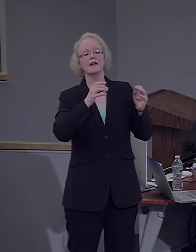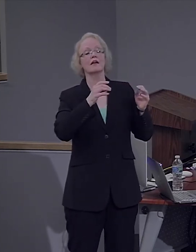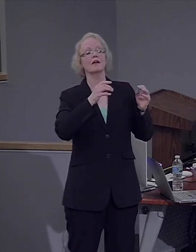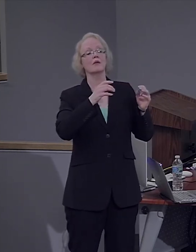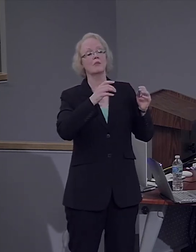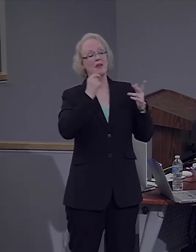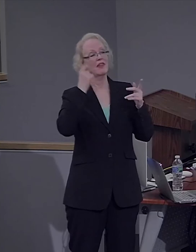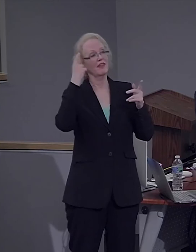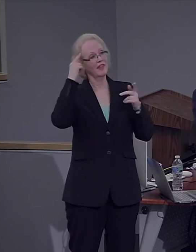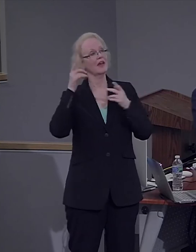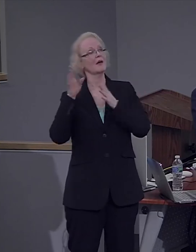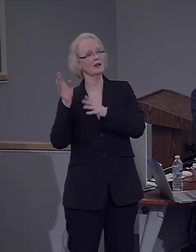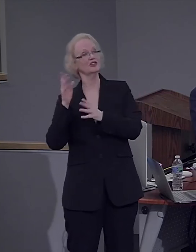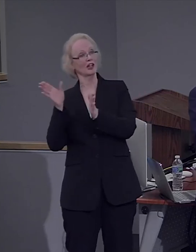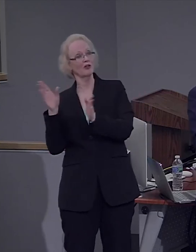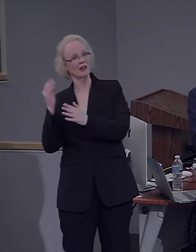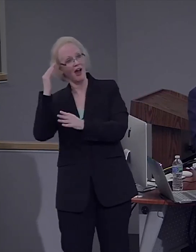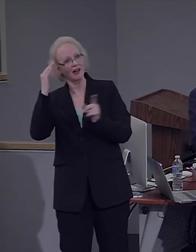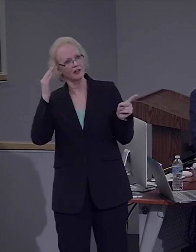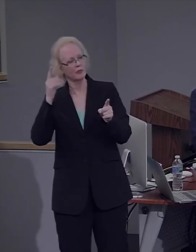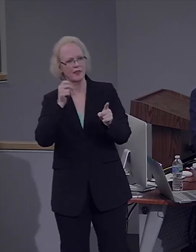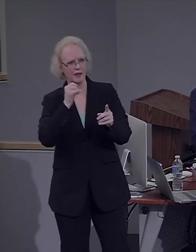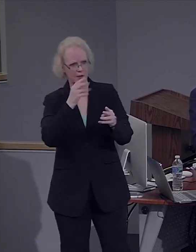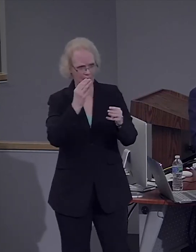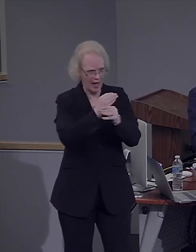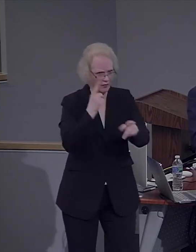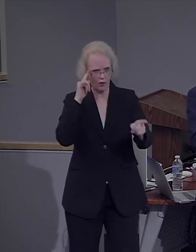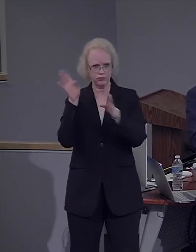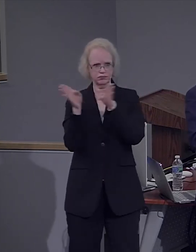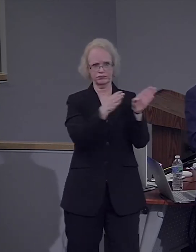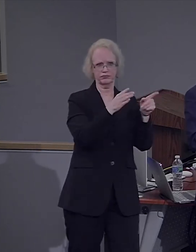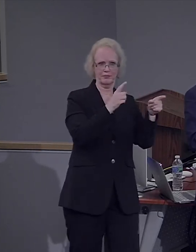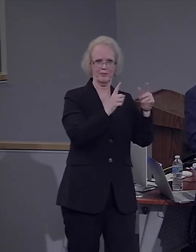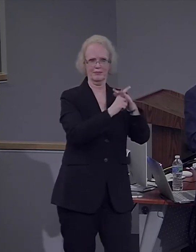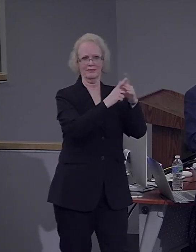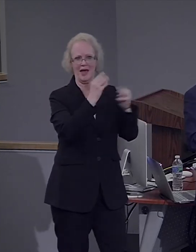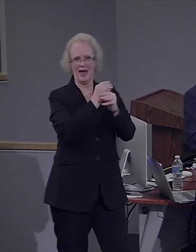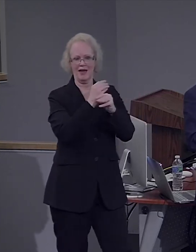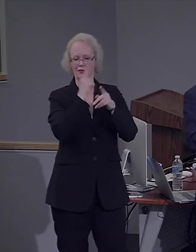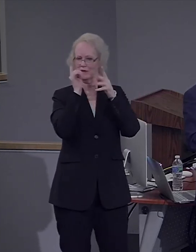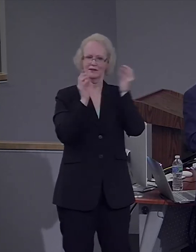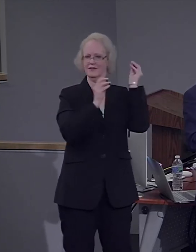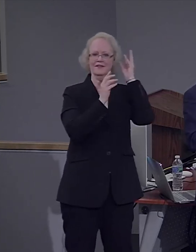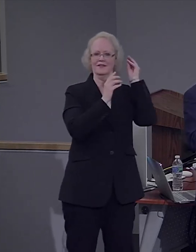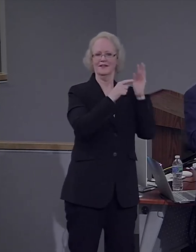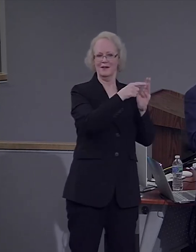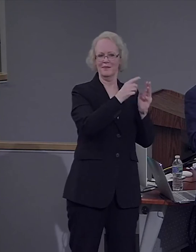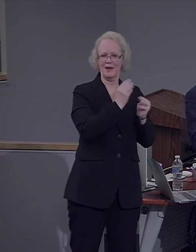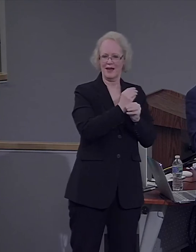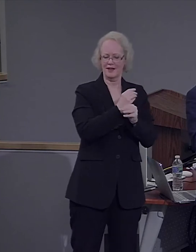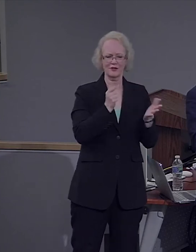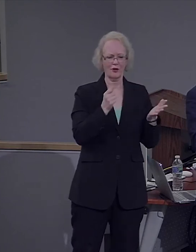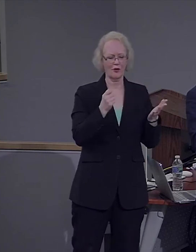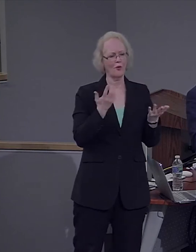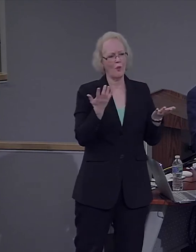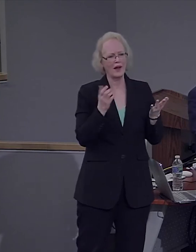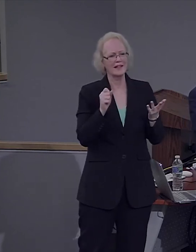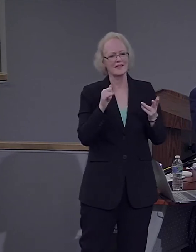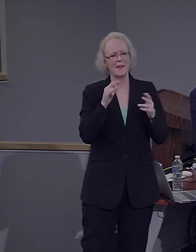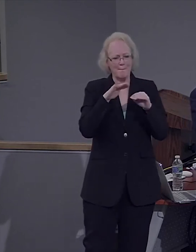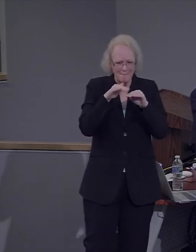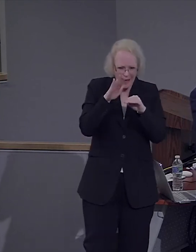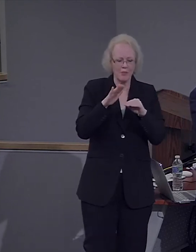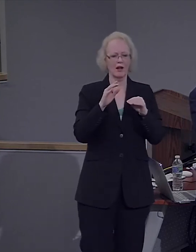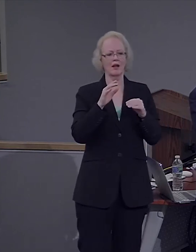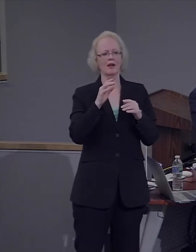right? So, I think we would expect some back and forth. This is exactly our research program. What's the minimal amount that will